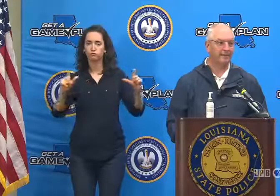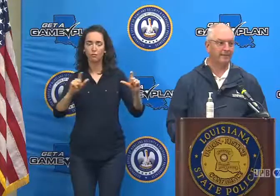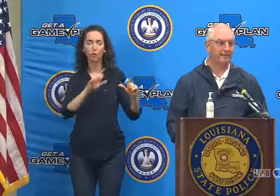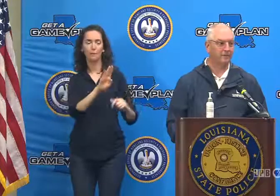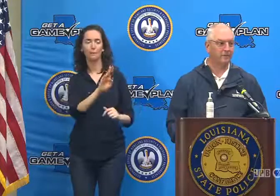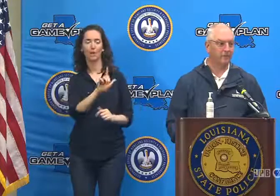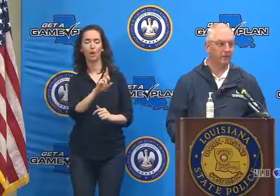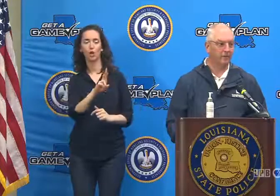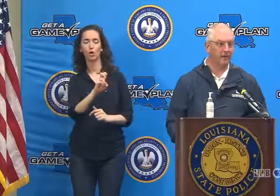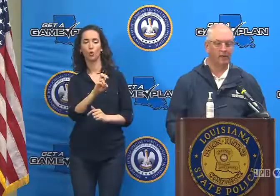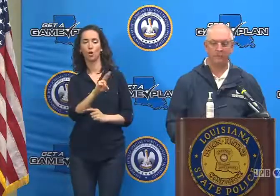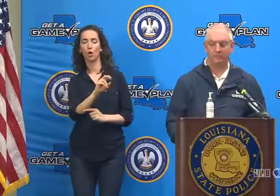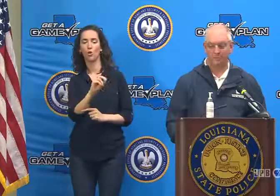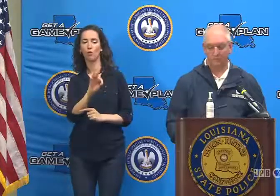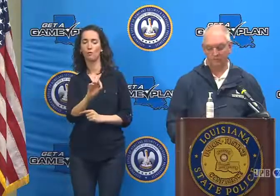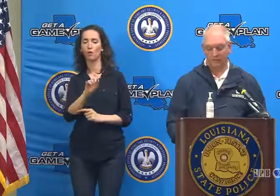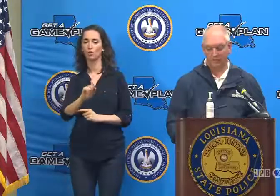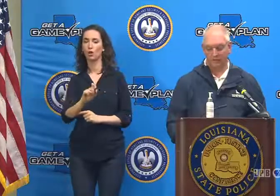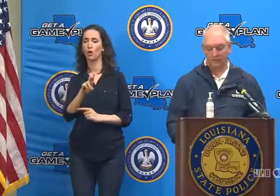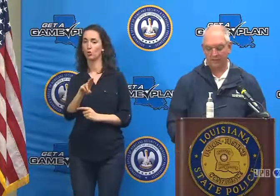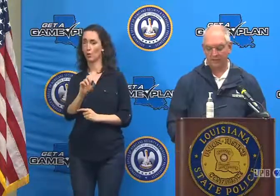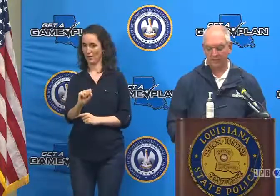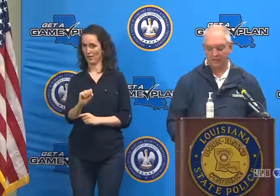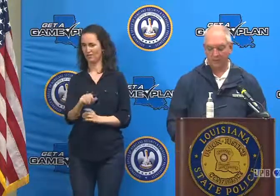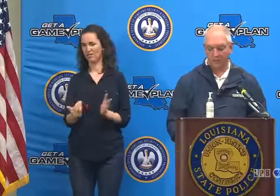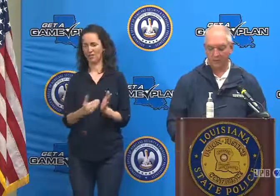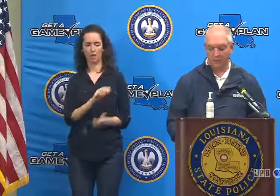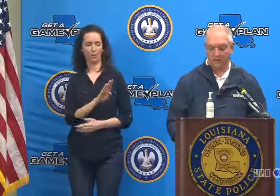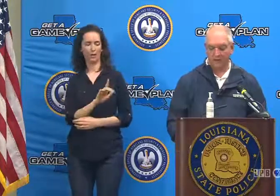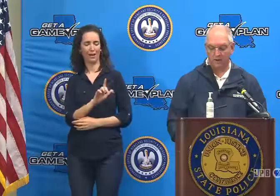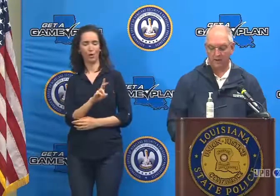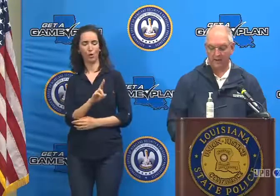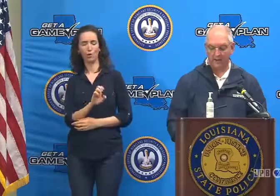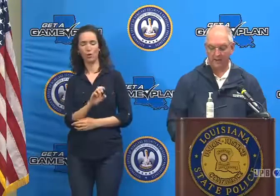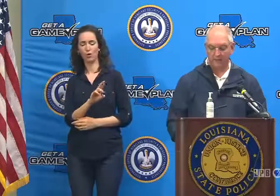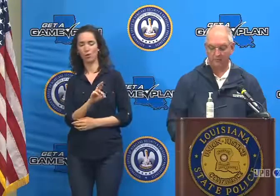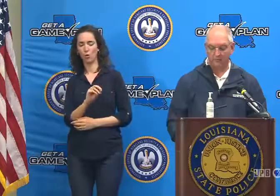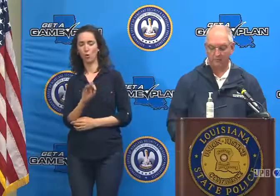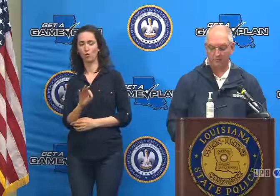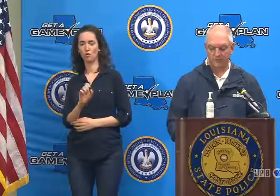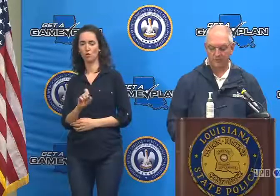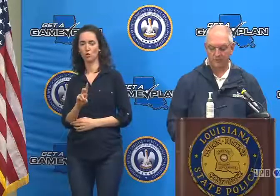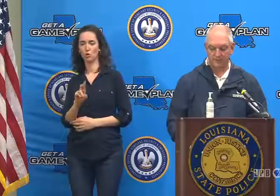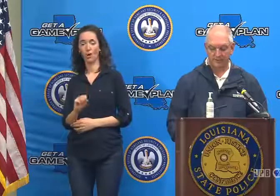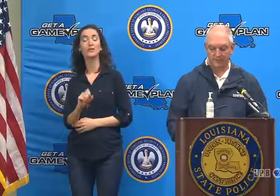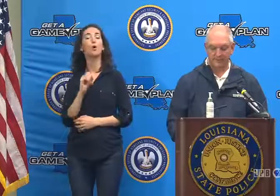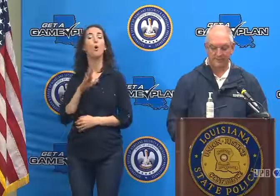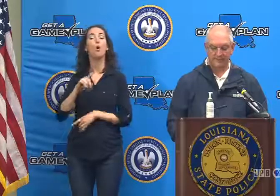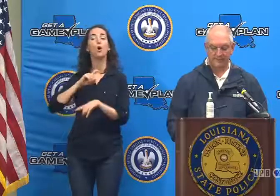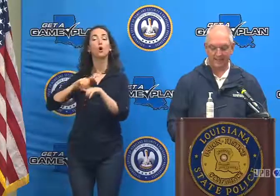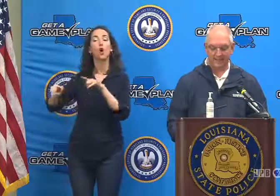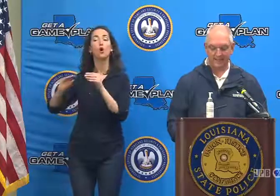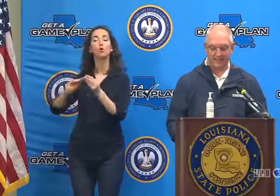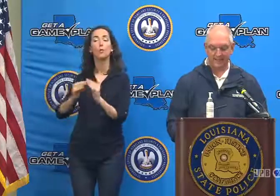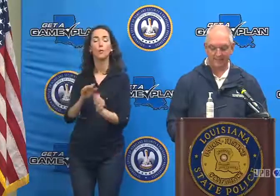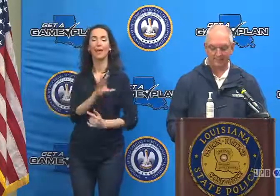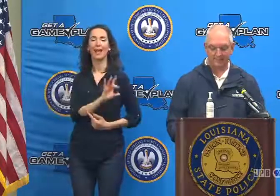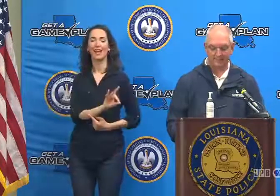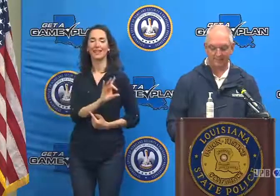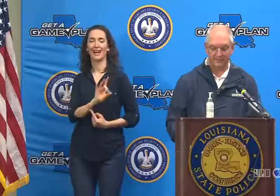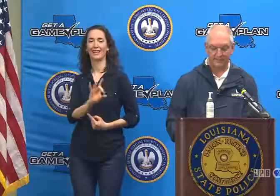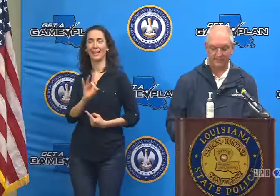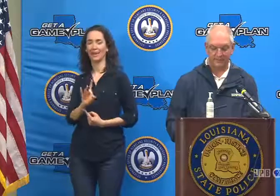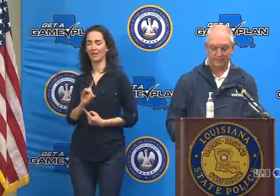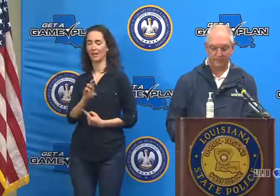apply and you can do that online at blueroof.us or you can call 888-ROOF-BLUE. That's 888